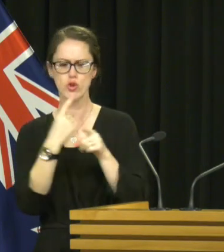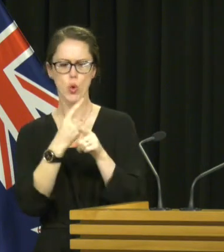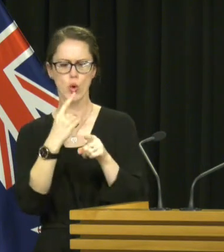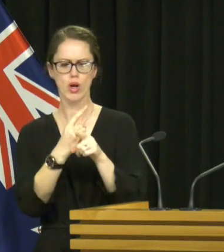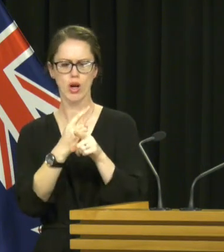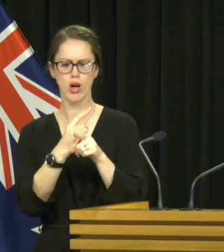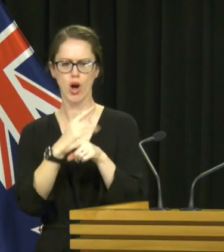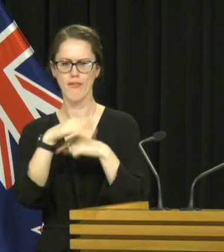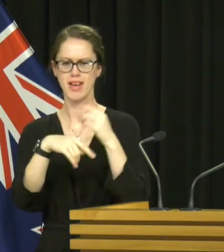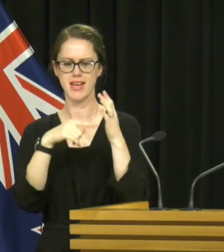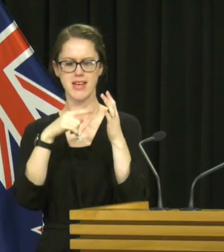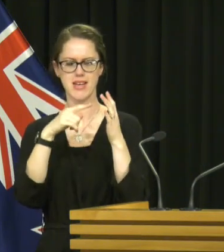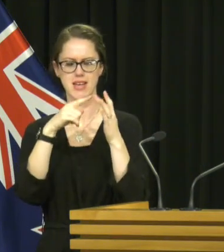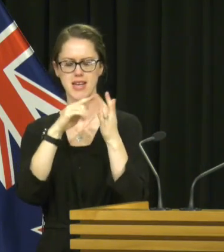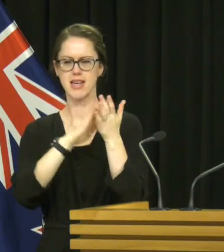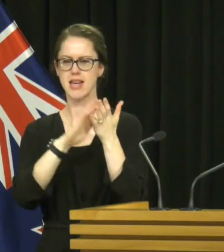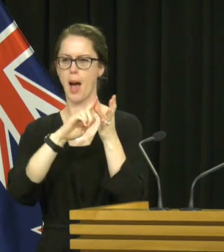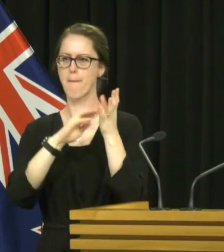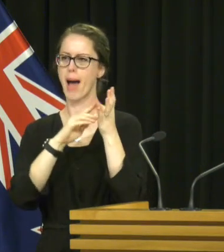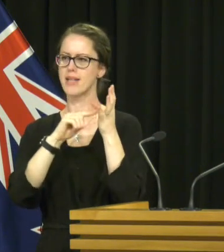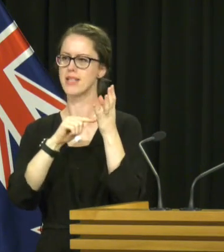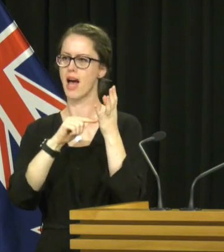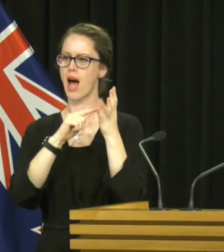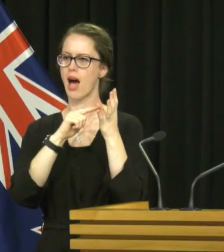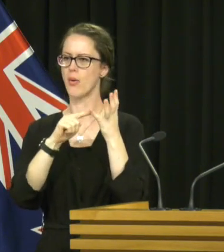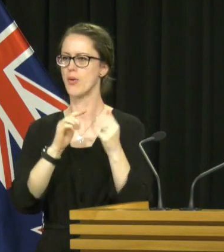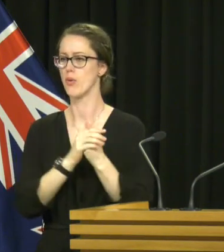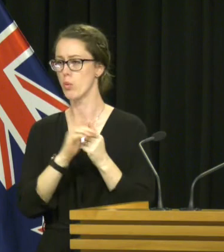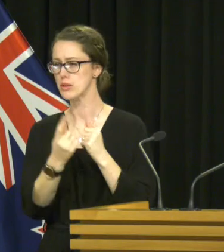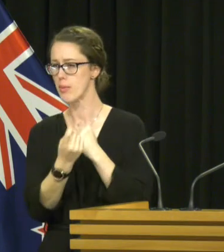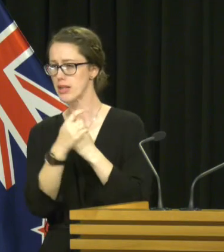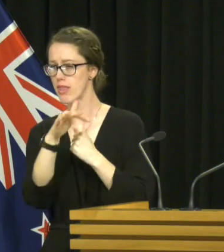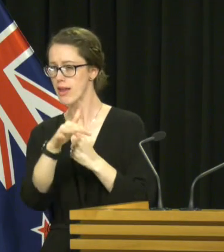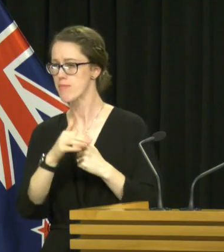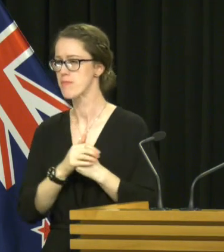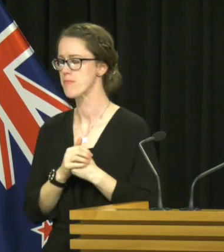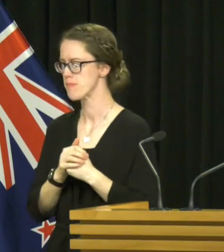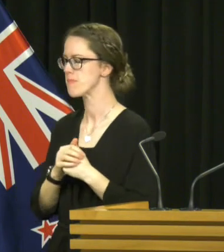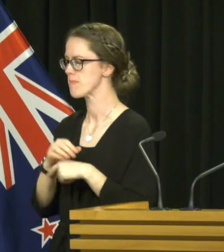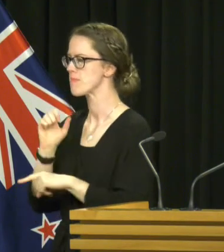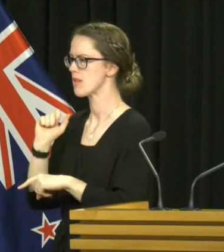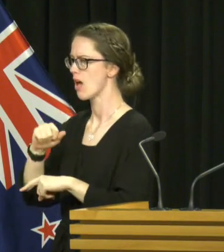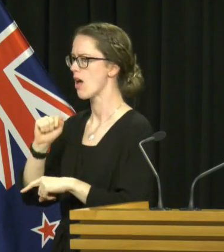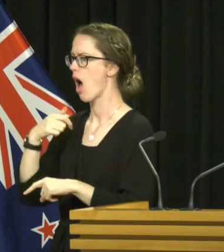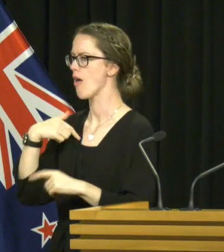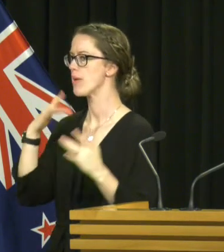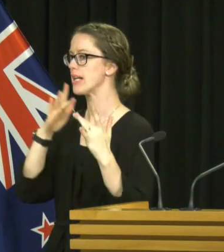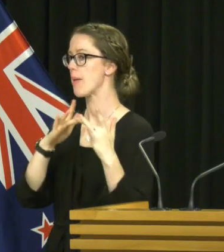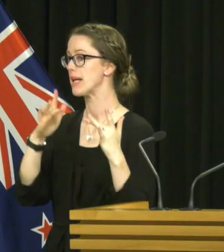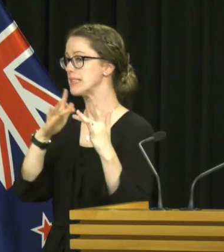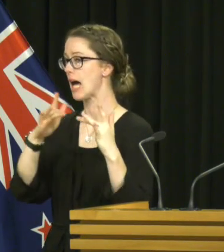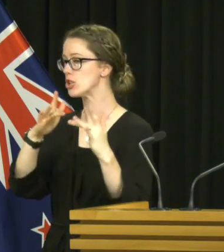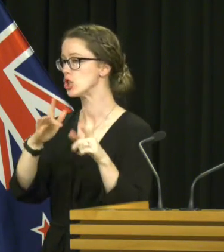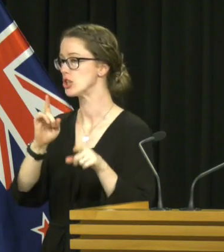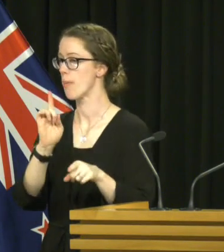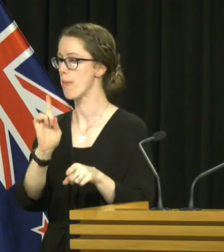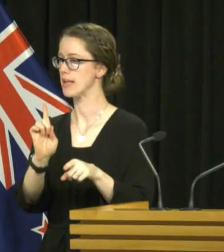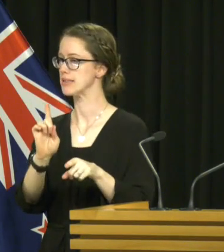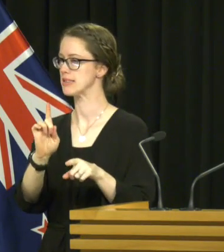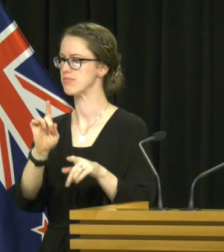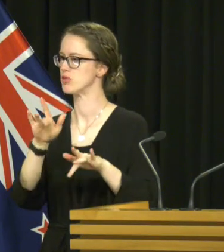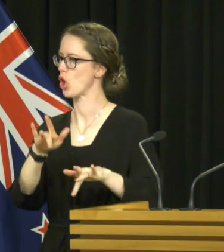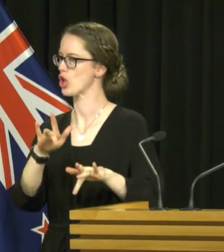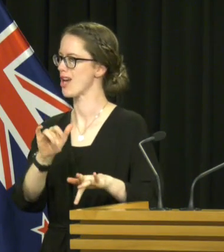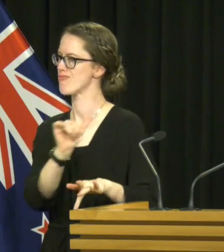are going around the event until... Obviously, I've been keeping in touch, but I haven't had a